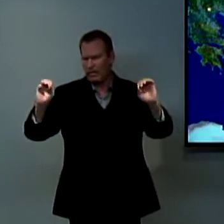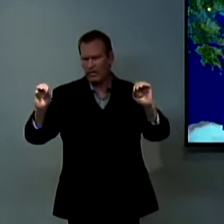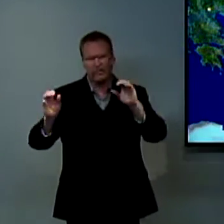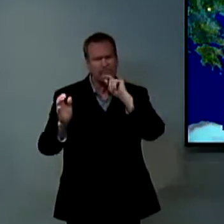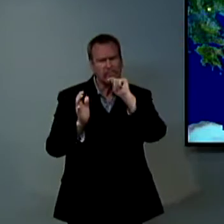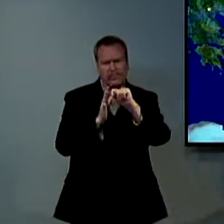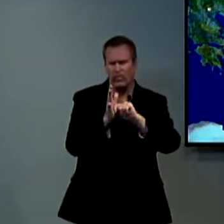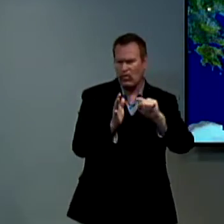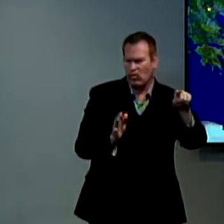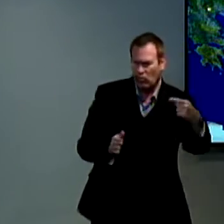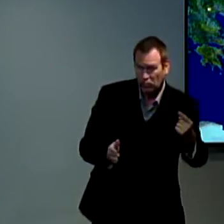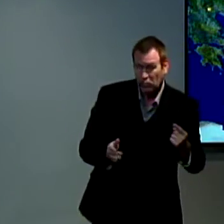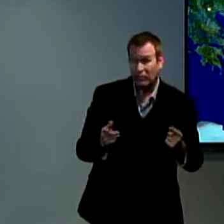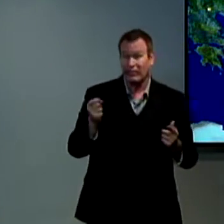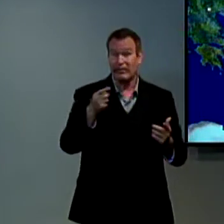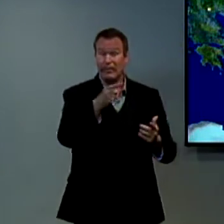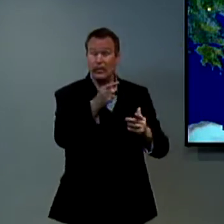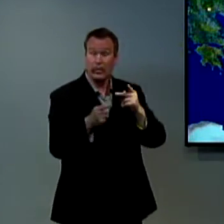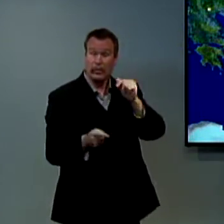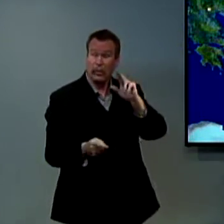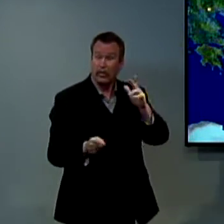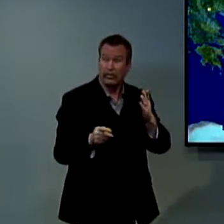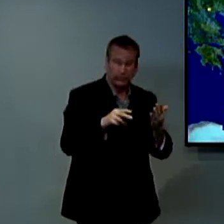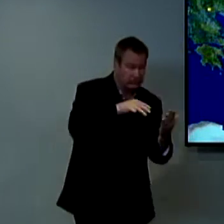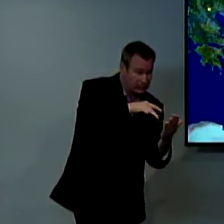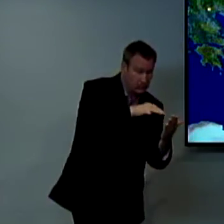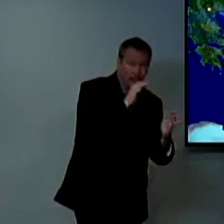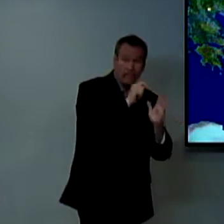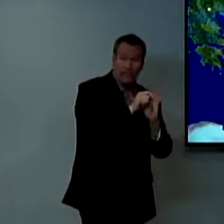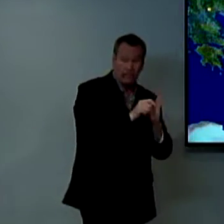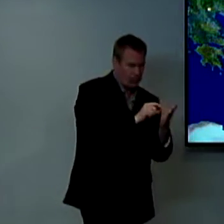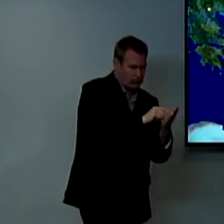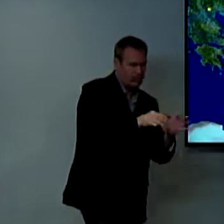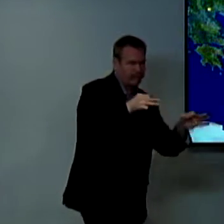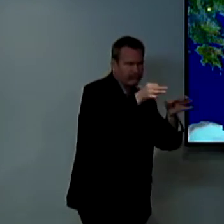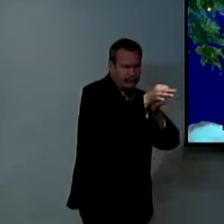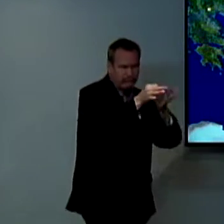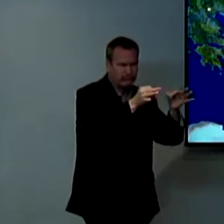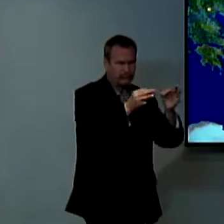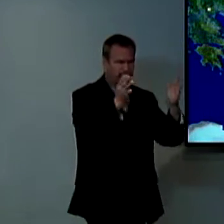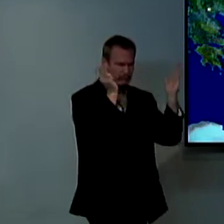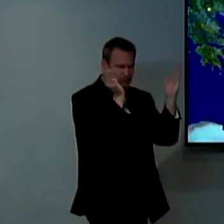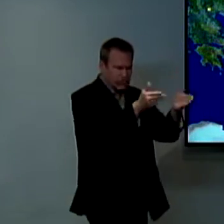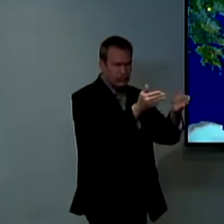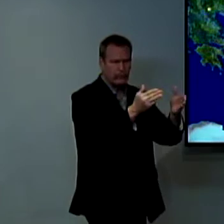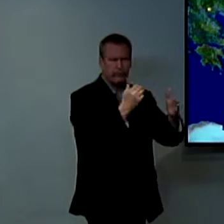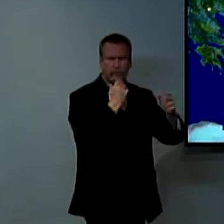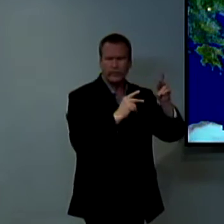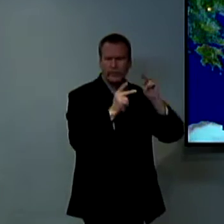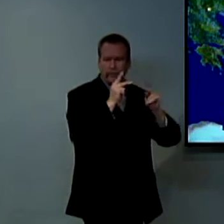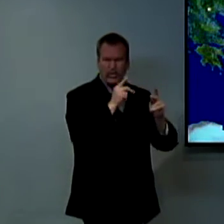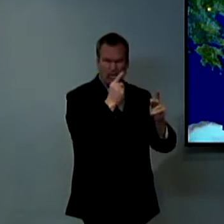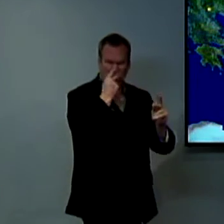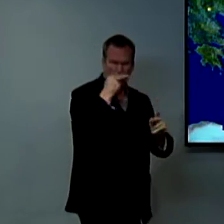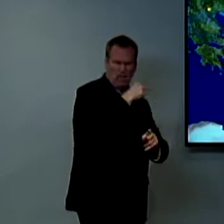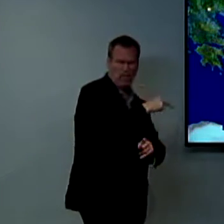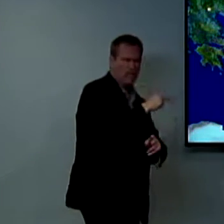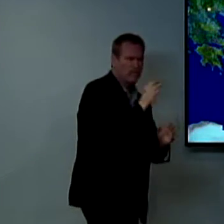of course he wasn't teaching in the New Testament from the New Testament he was teaching from the Old Testament but they you know were studying this and they would read